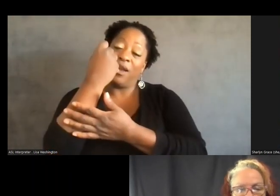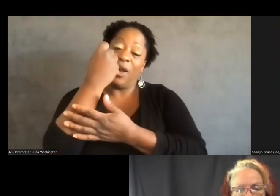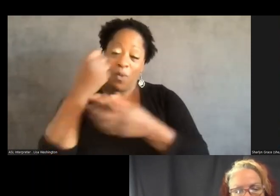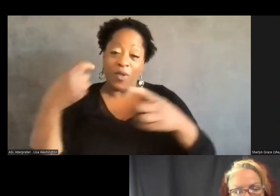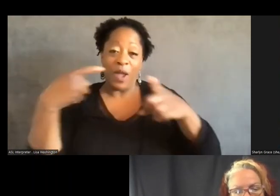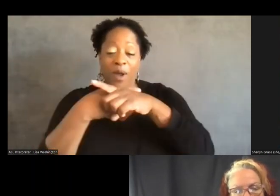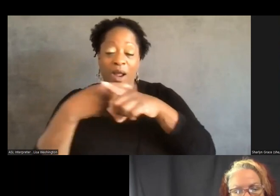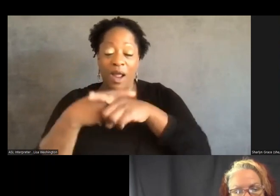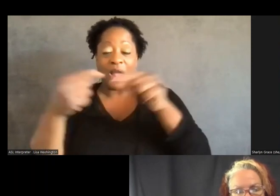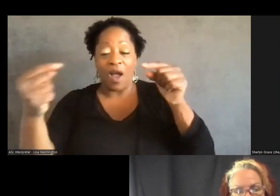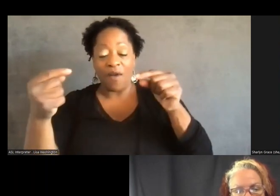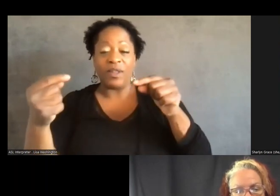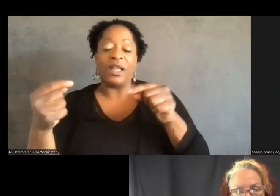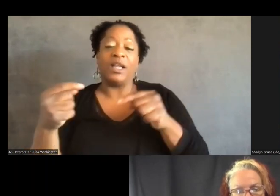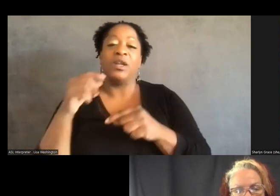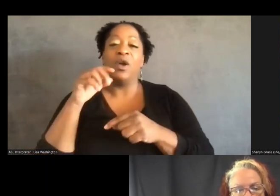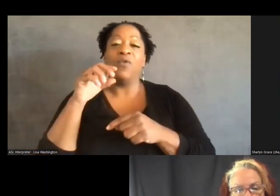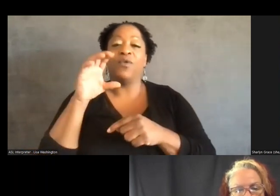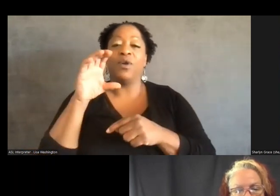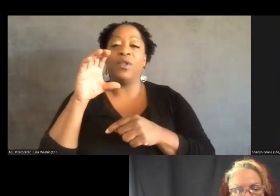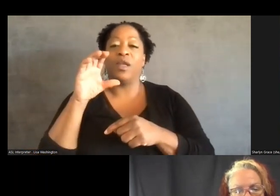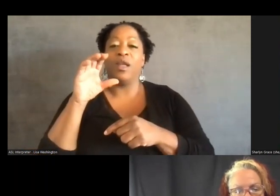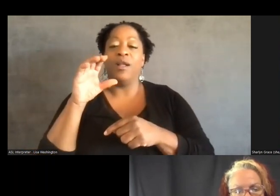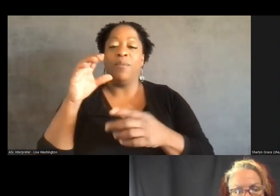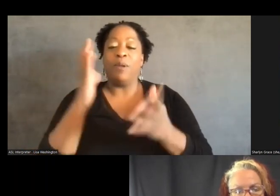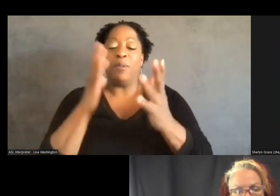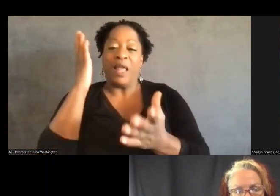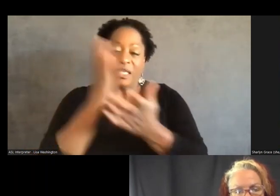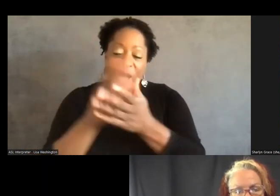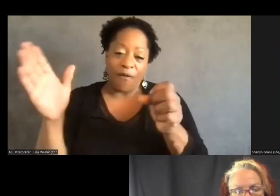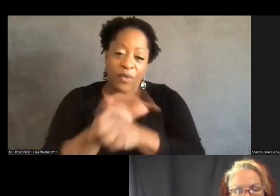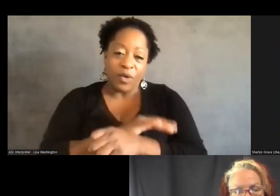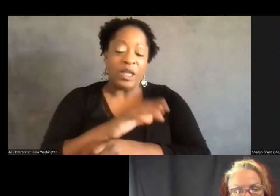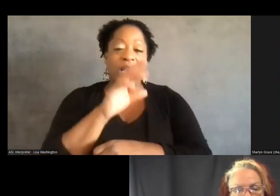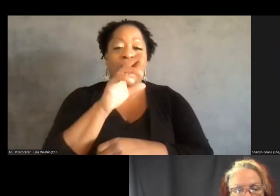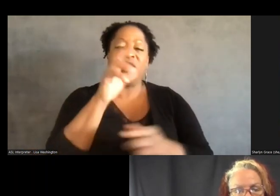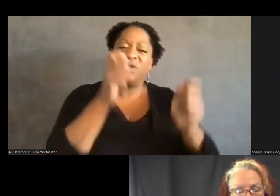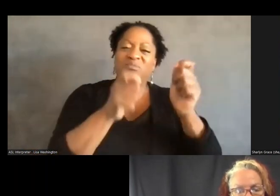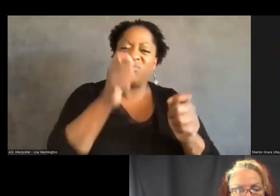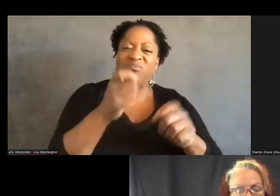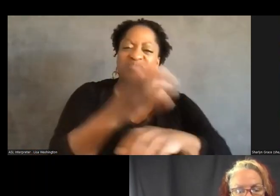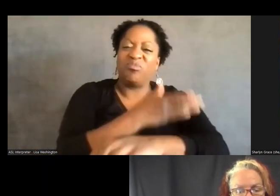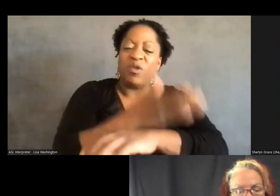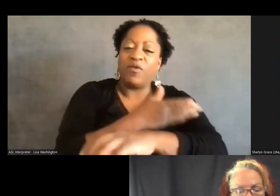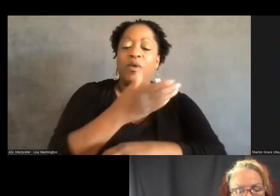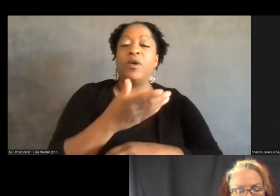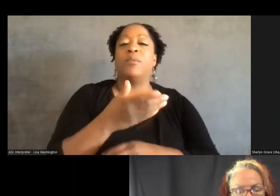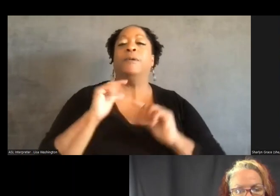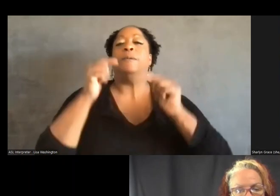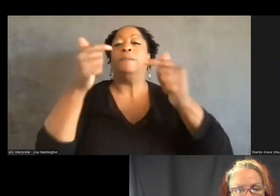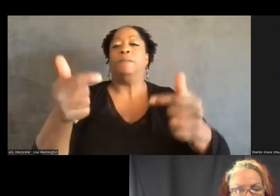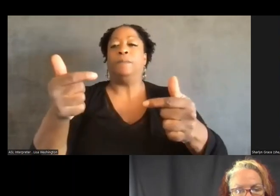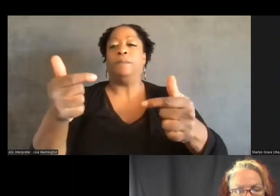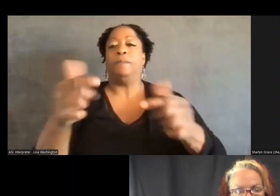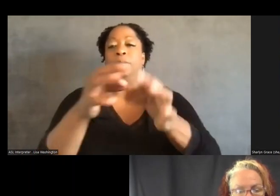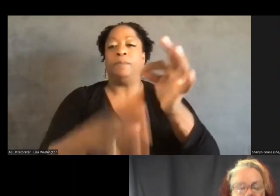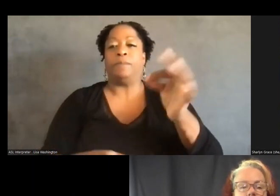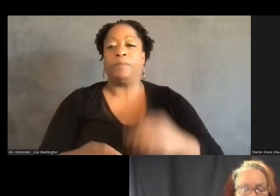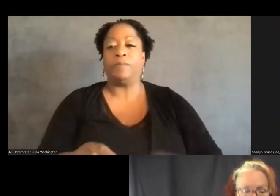with the abolitionists and the reformists who still wanted police, but they were able to bring people who wanted to limit police power along.